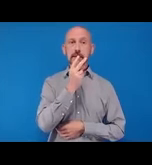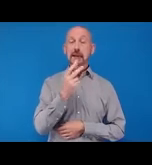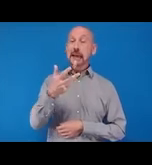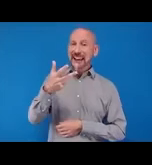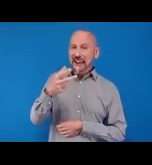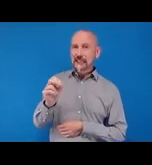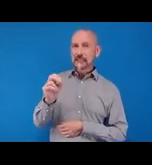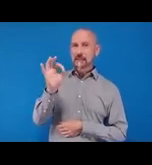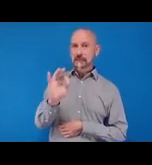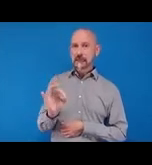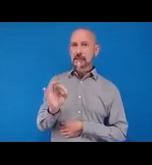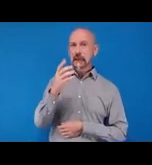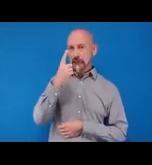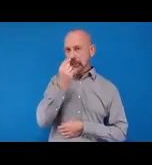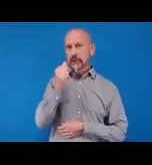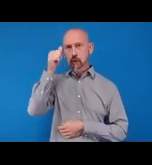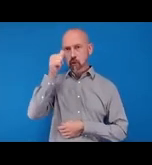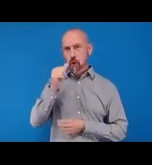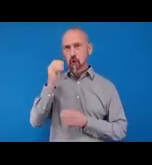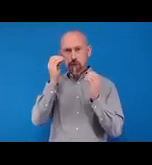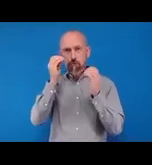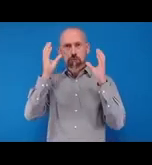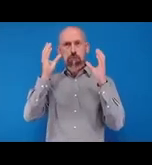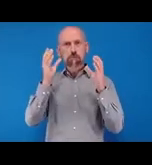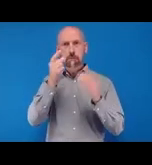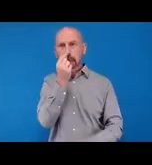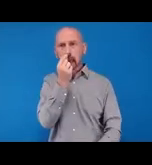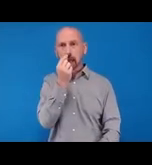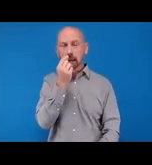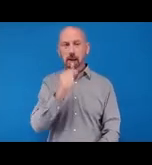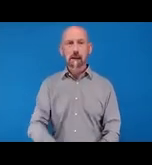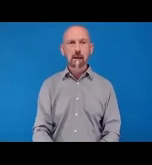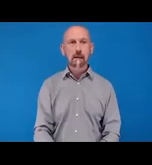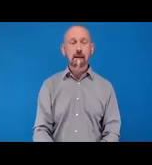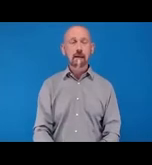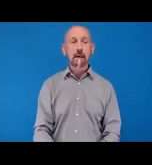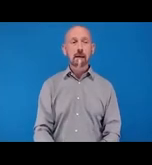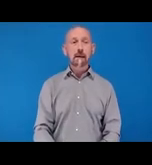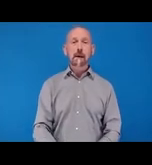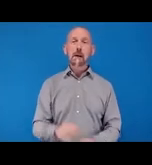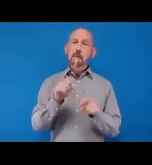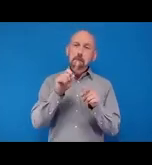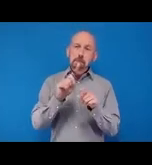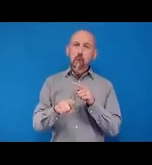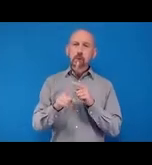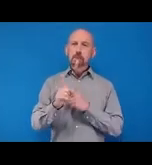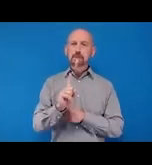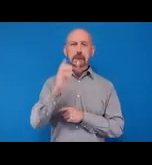through surgery. And most of them are having cataract issues.